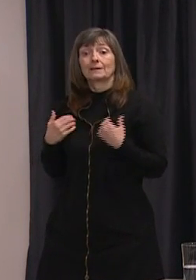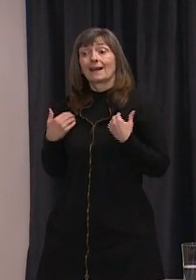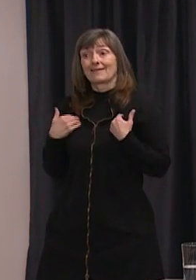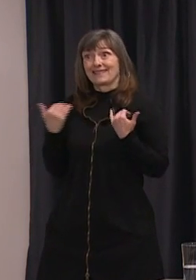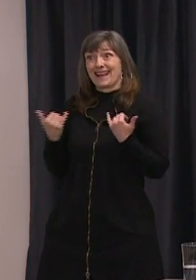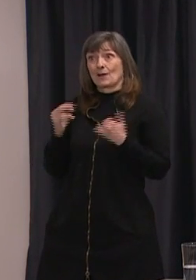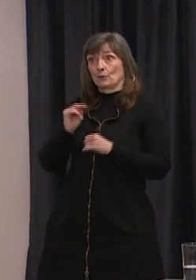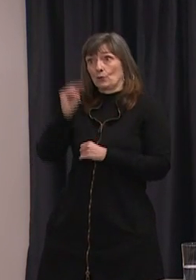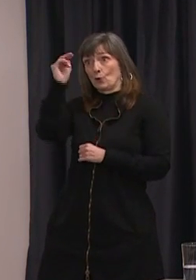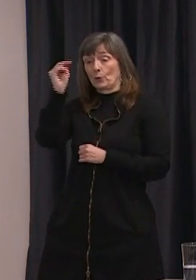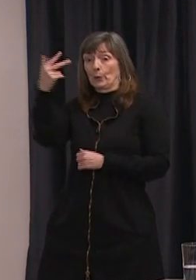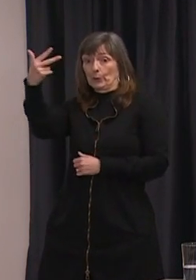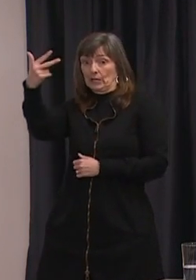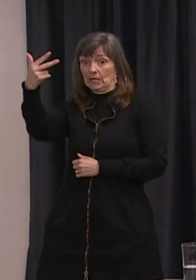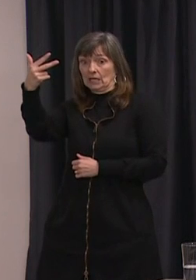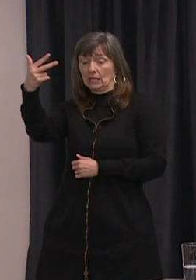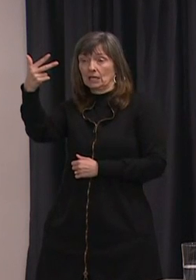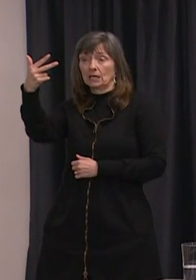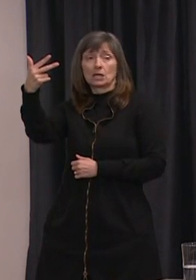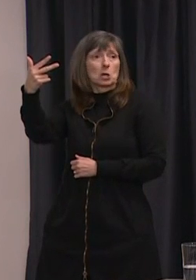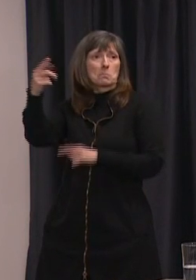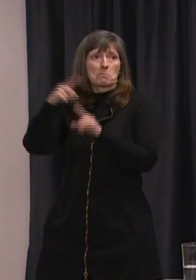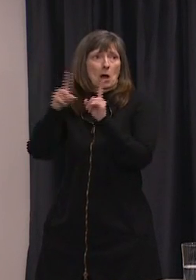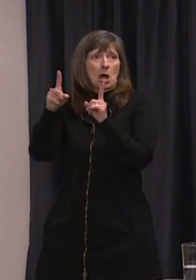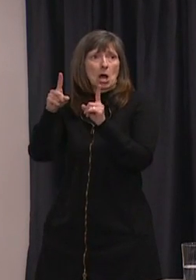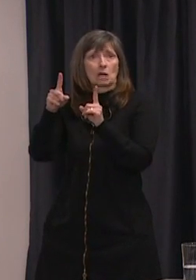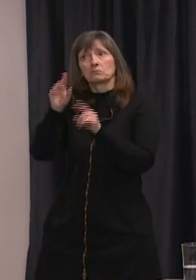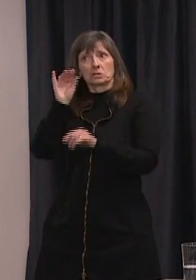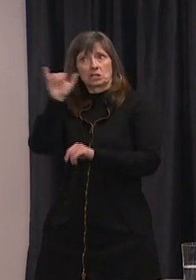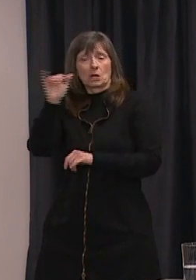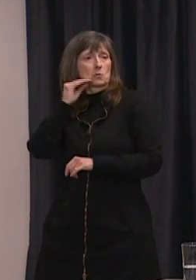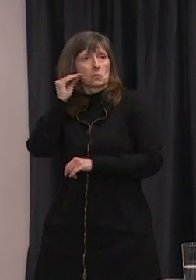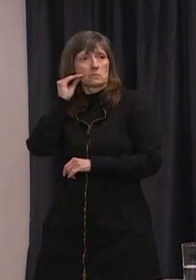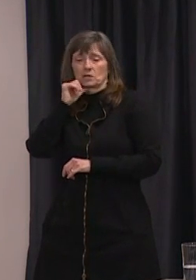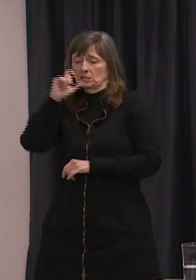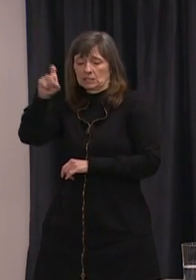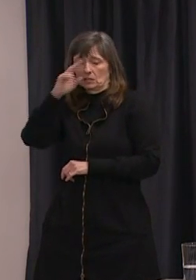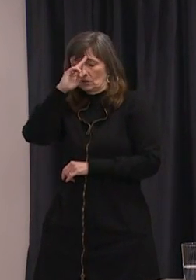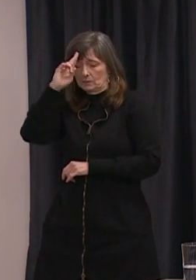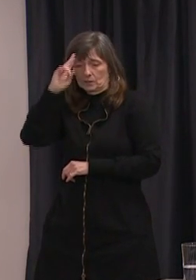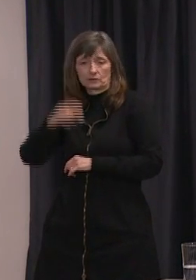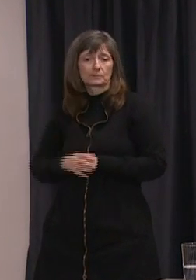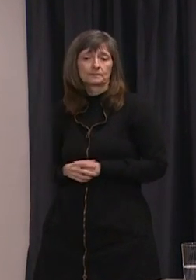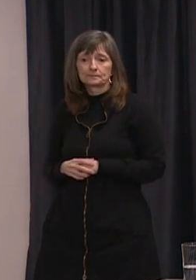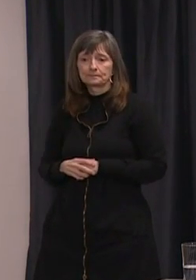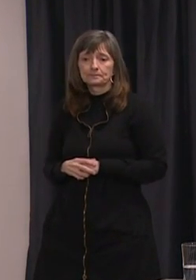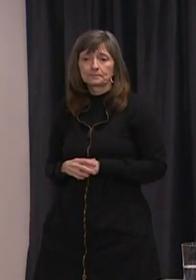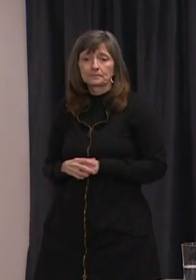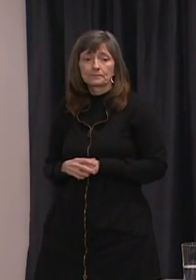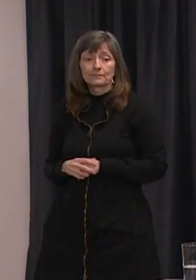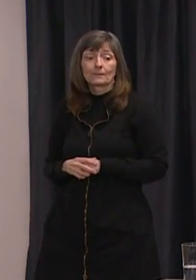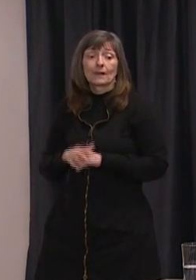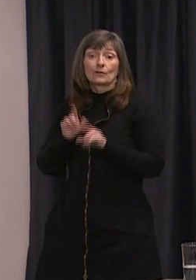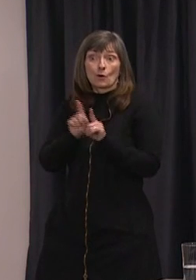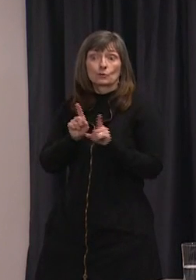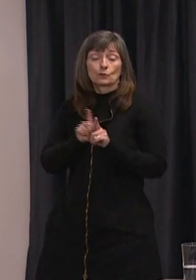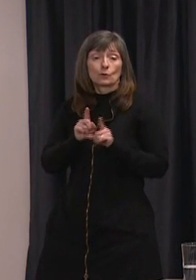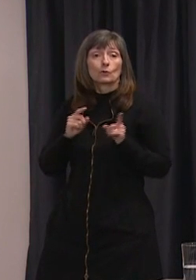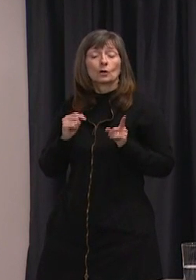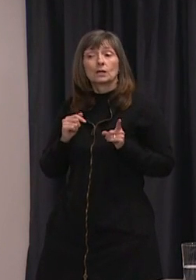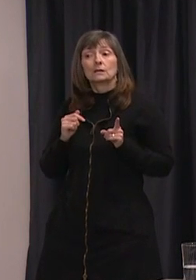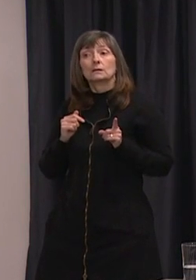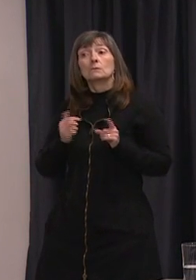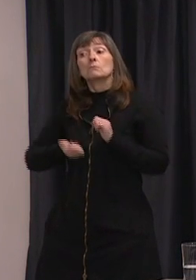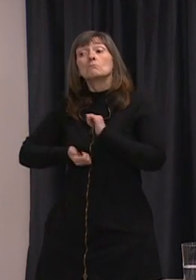Currently each of them are manageable at home and as Dr Fitzgerald said yesterday, a significant proportion of